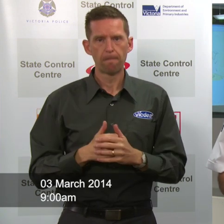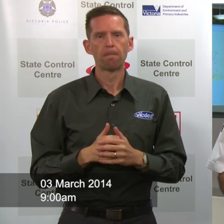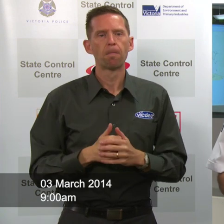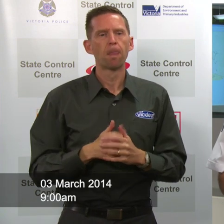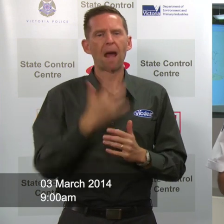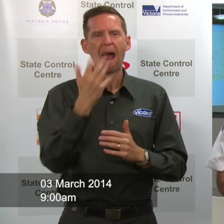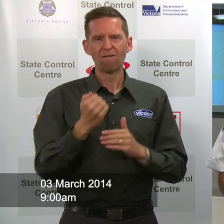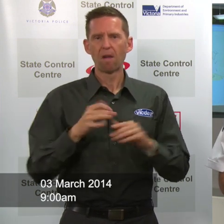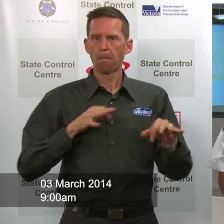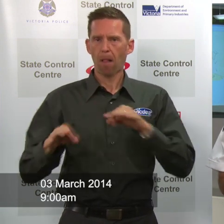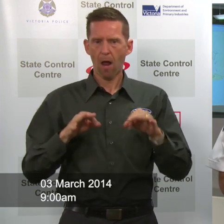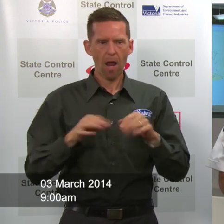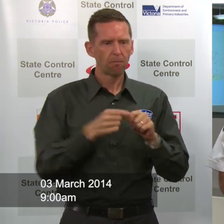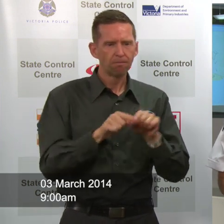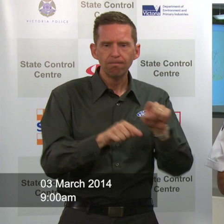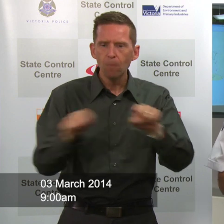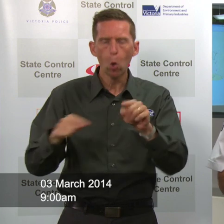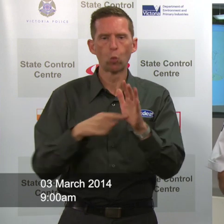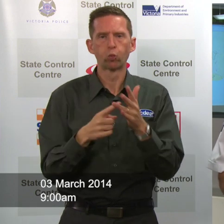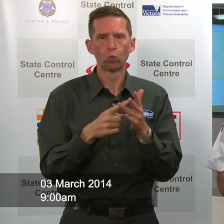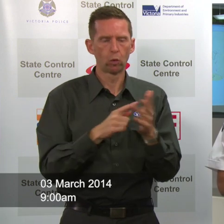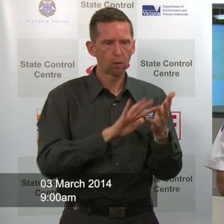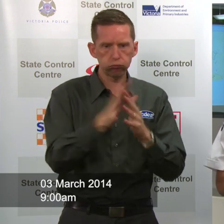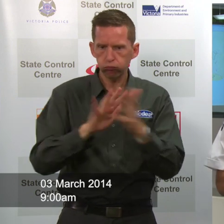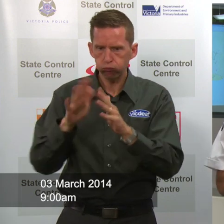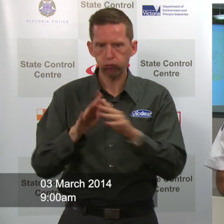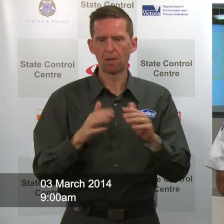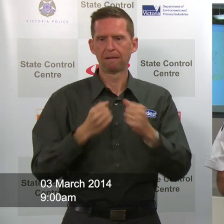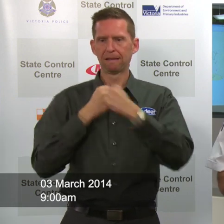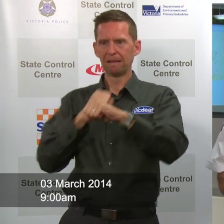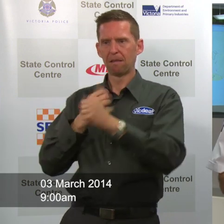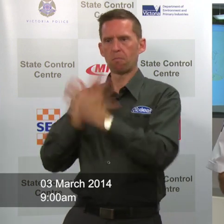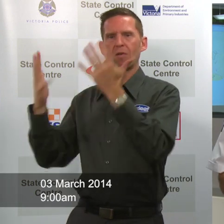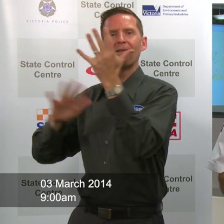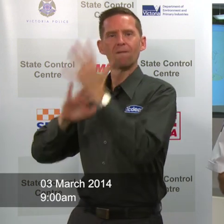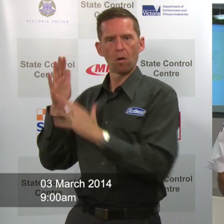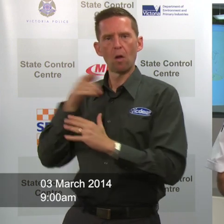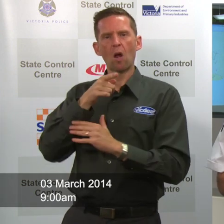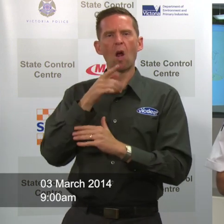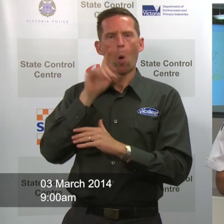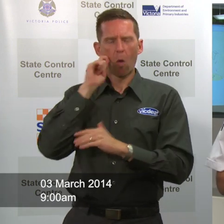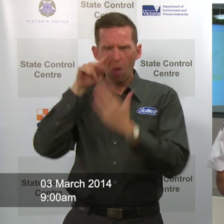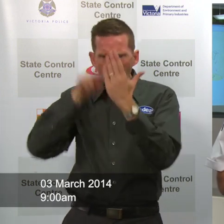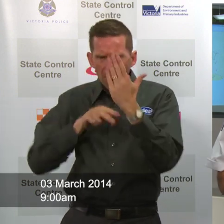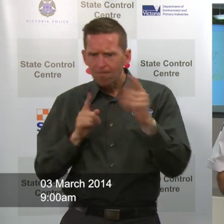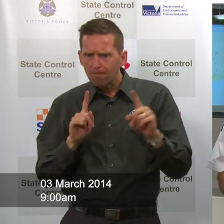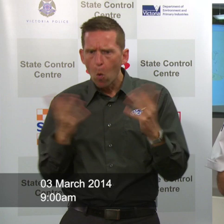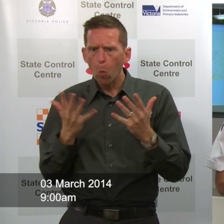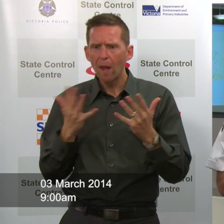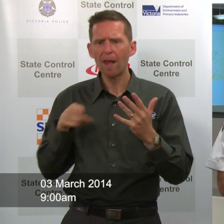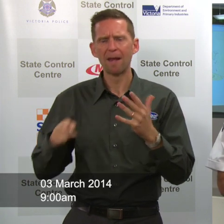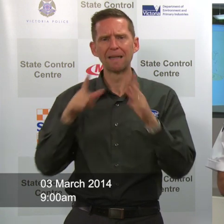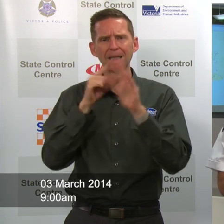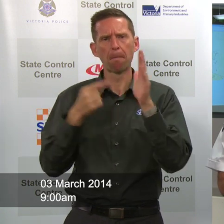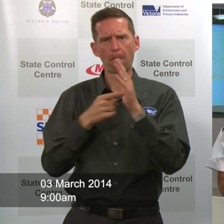certainly focused fires in some parts of Victoria so stay tuned to where Depi is planning for those and obviously